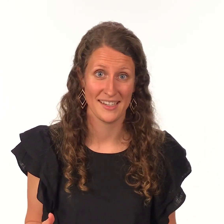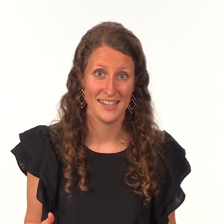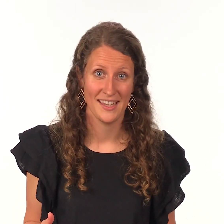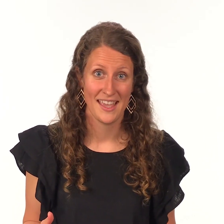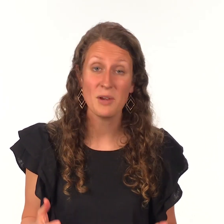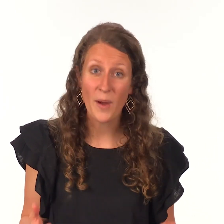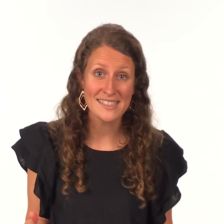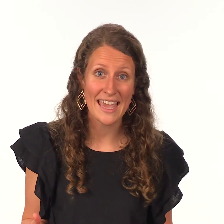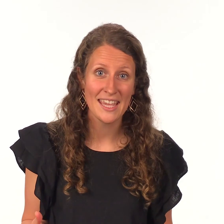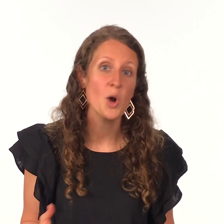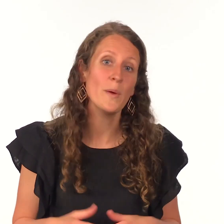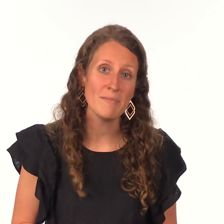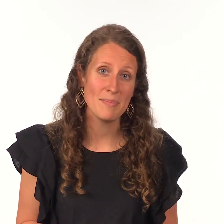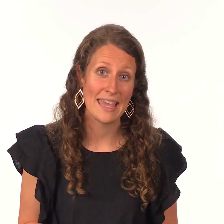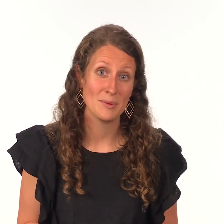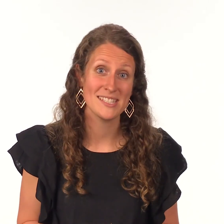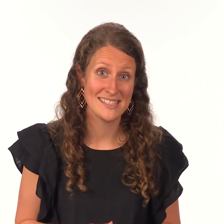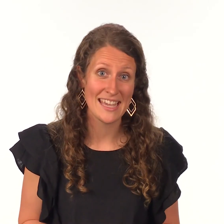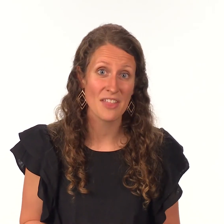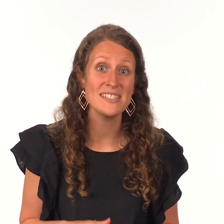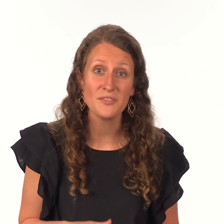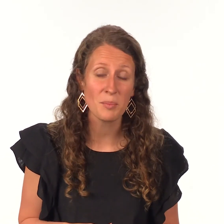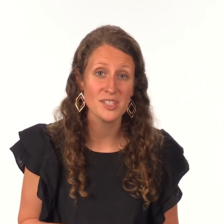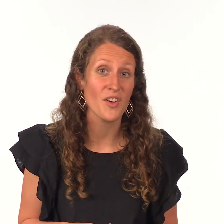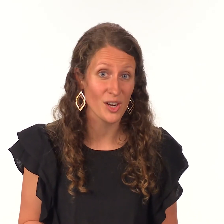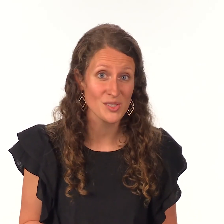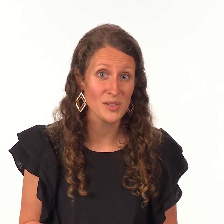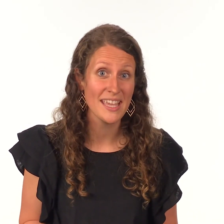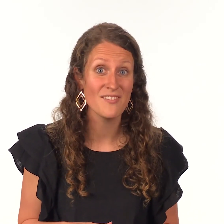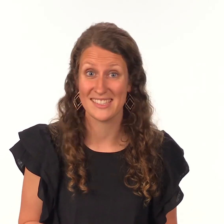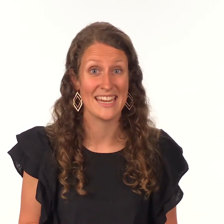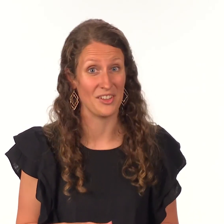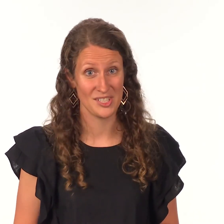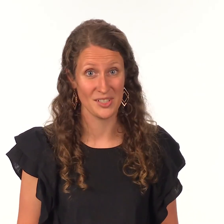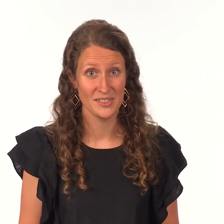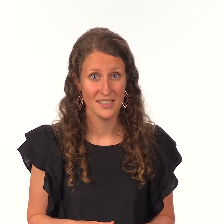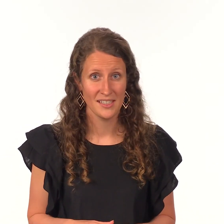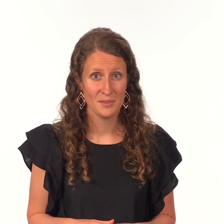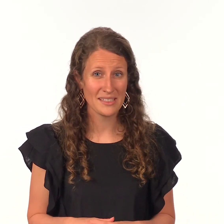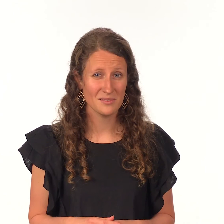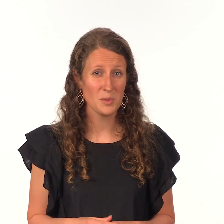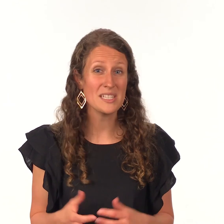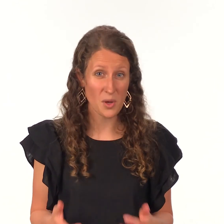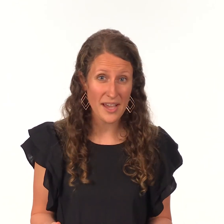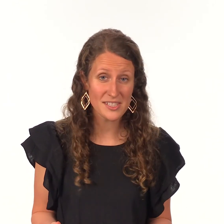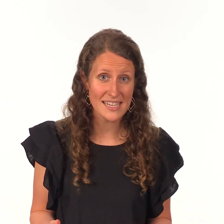and one day we may be able to see how the different parts of our story fits together too but when we don't understand